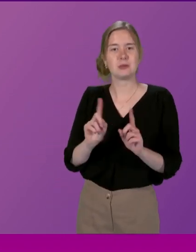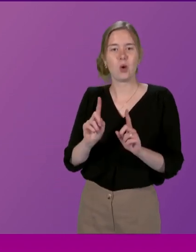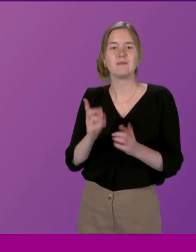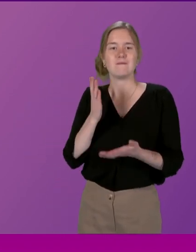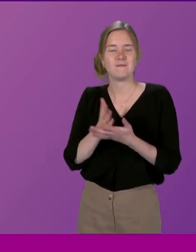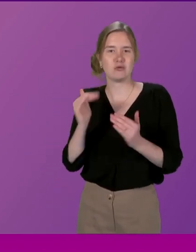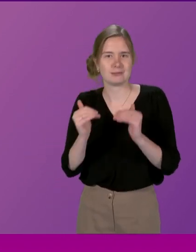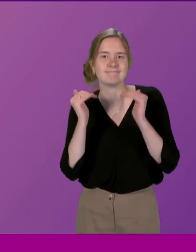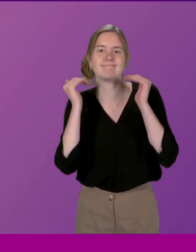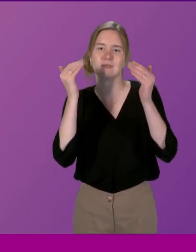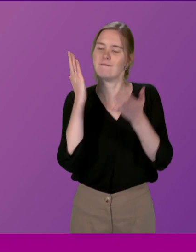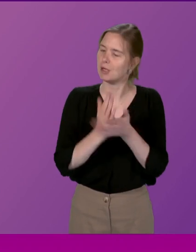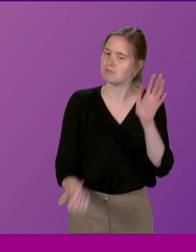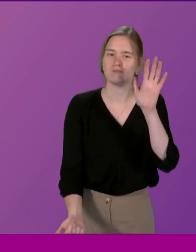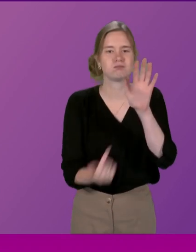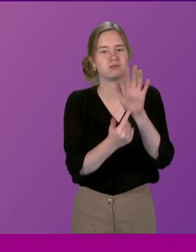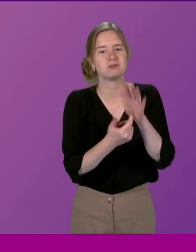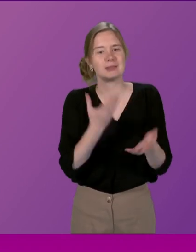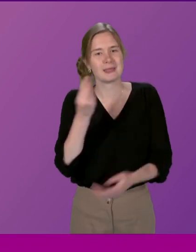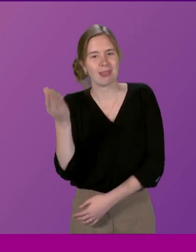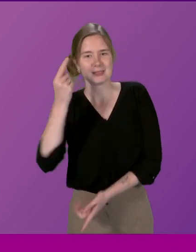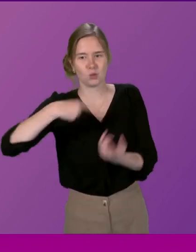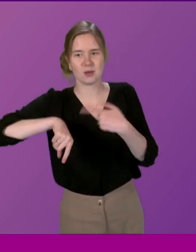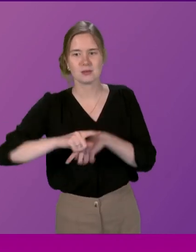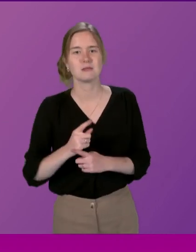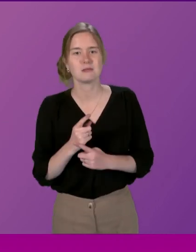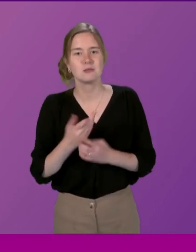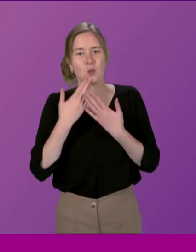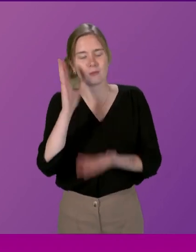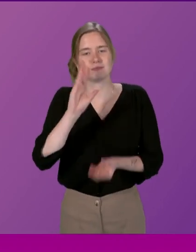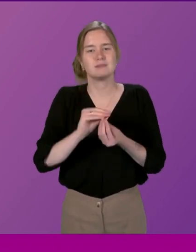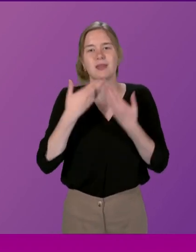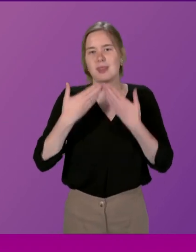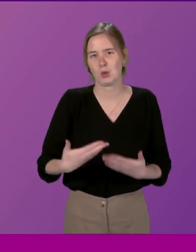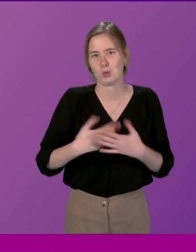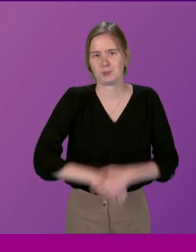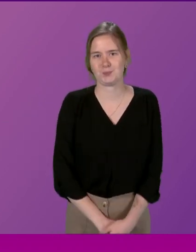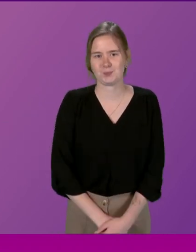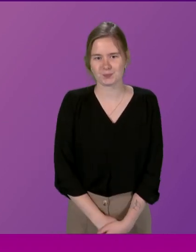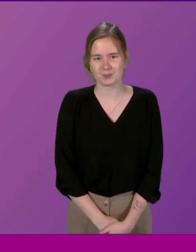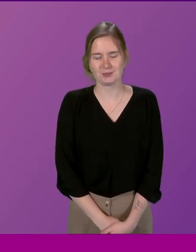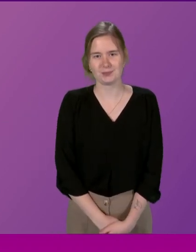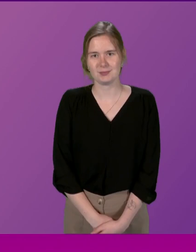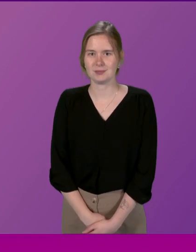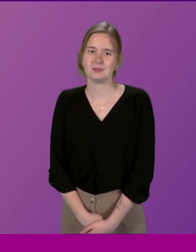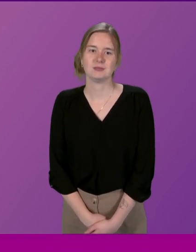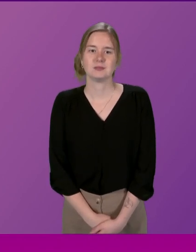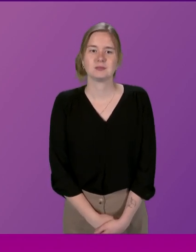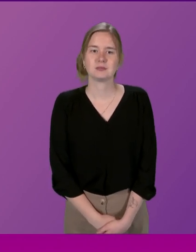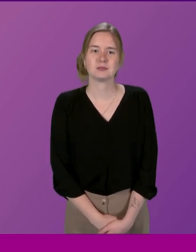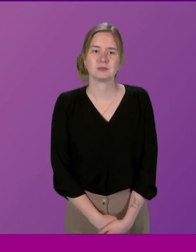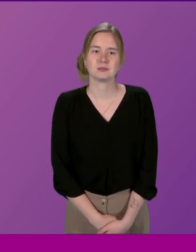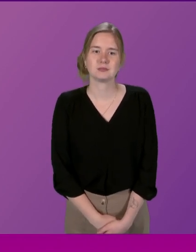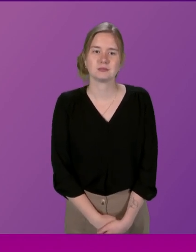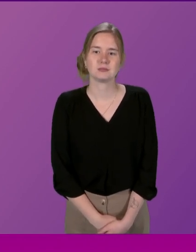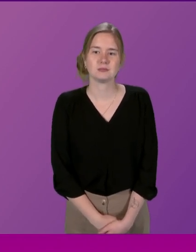incredibly high it's very important please listen to us so on that point I conclude thank you for your patience Deputy Presiding Officer thank you Mr Whitfield